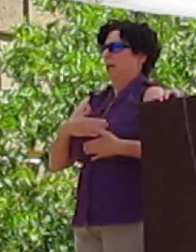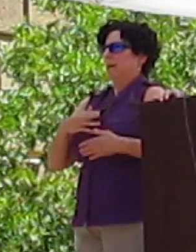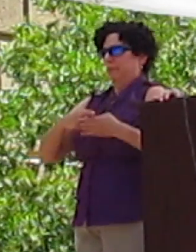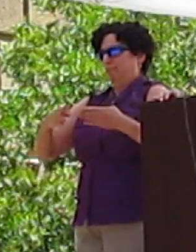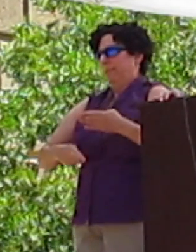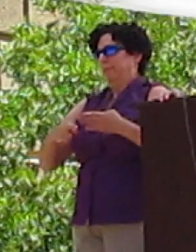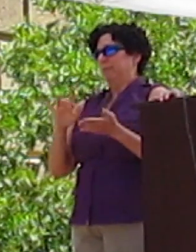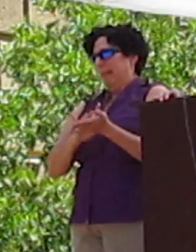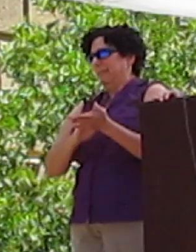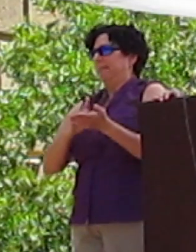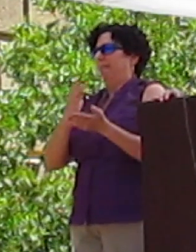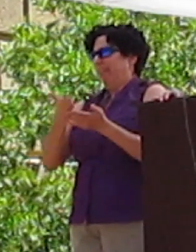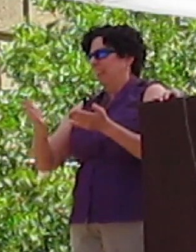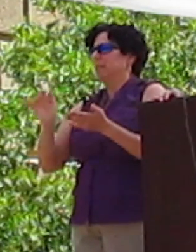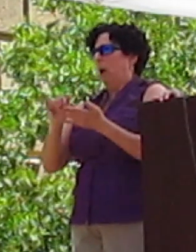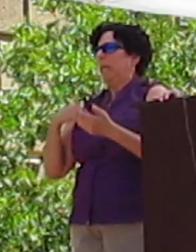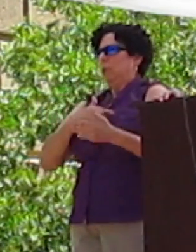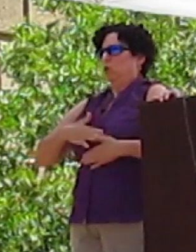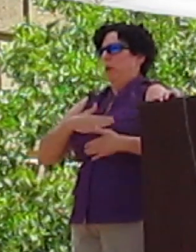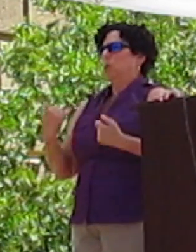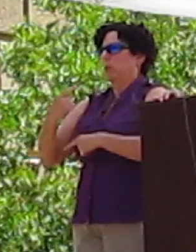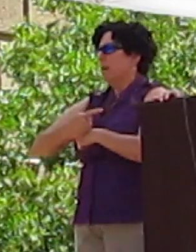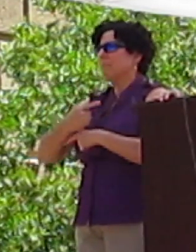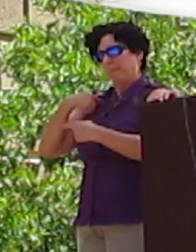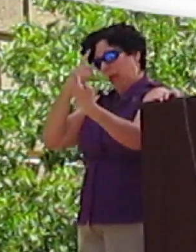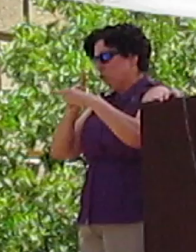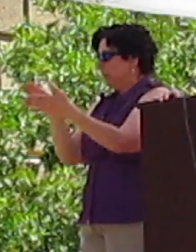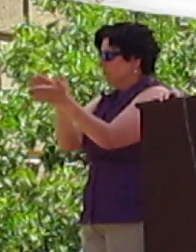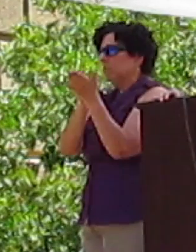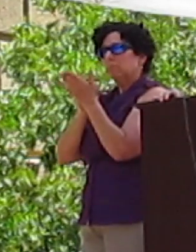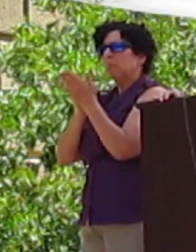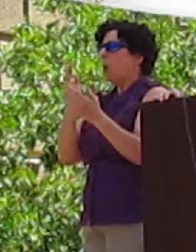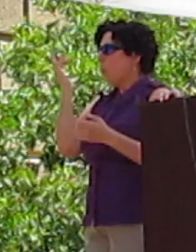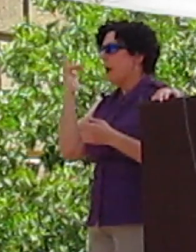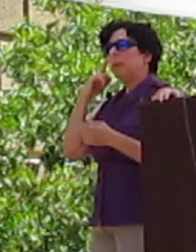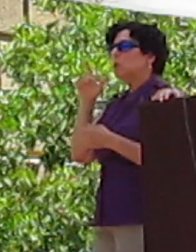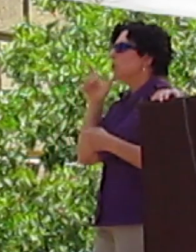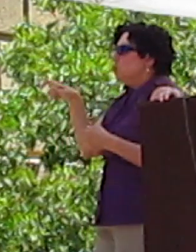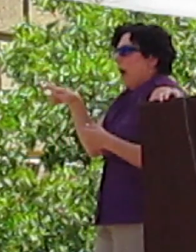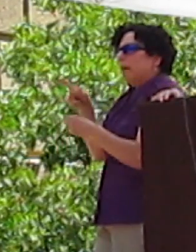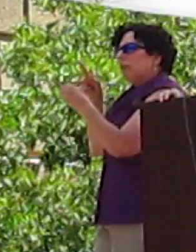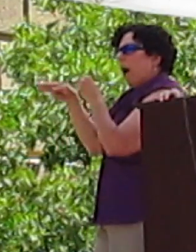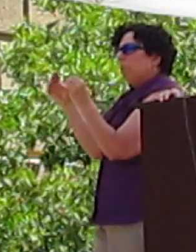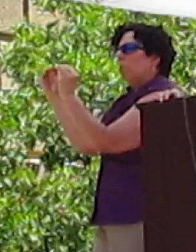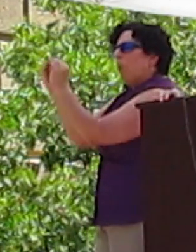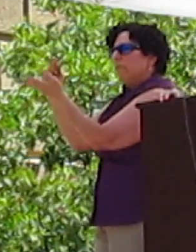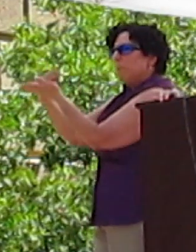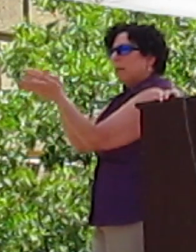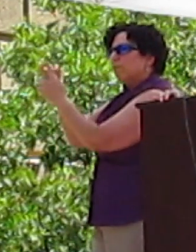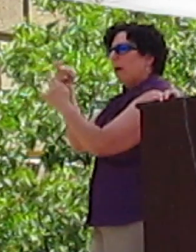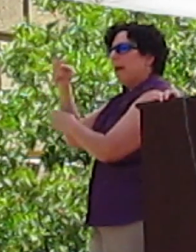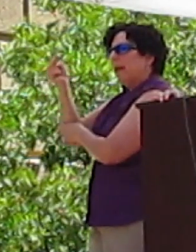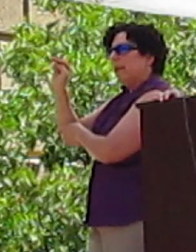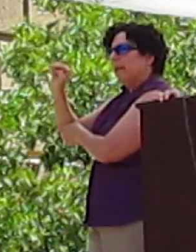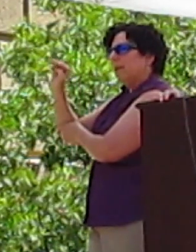I agree. So now is not the time to further cut that NIH budget. We still rely on